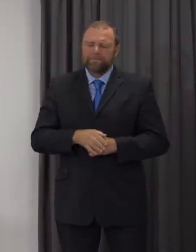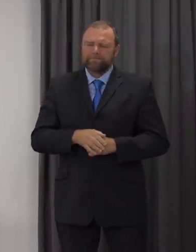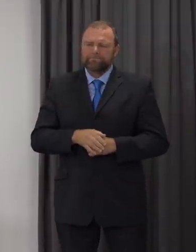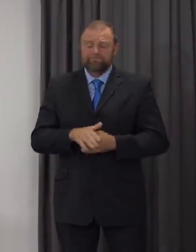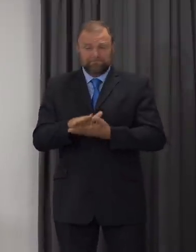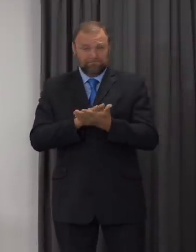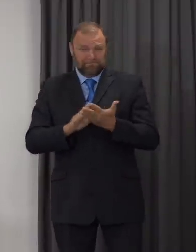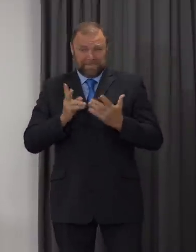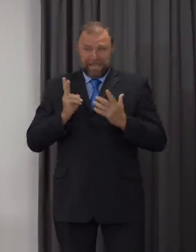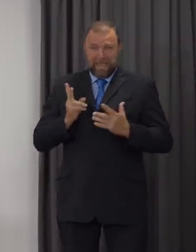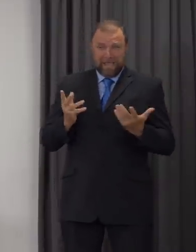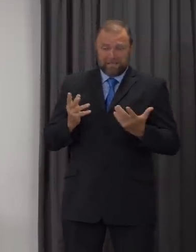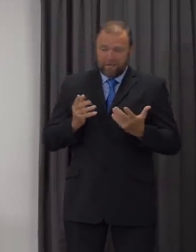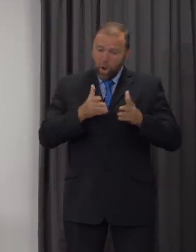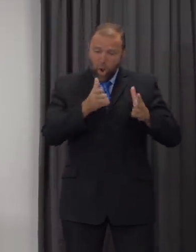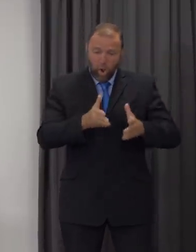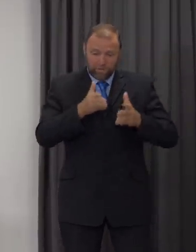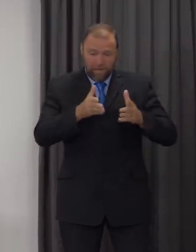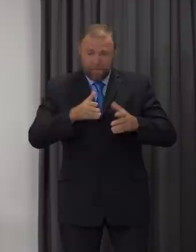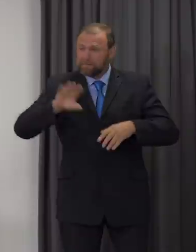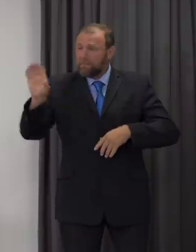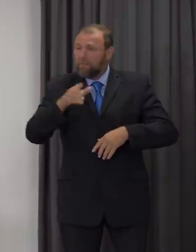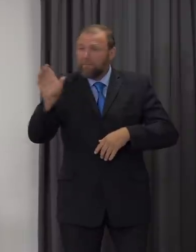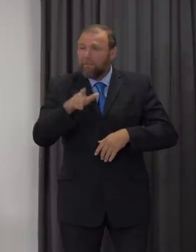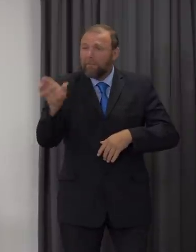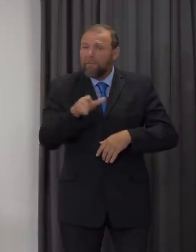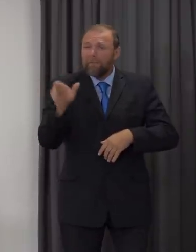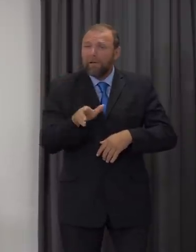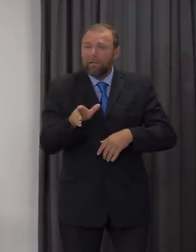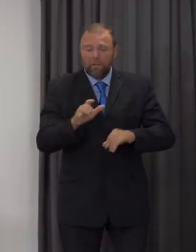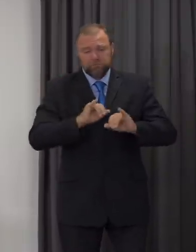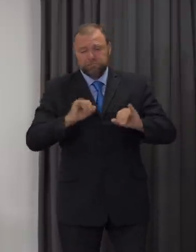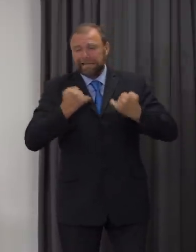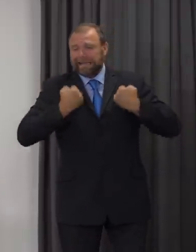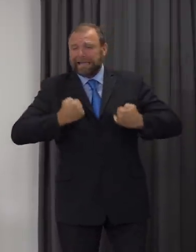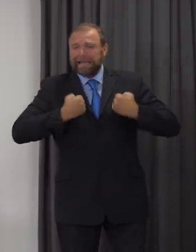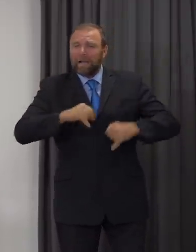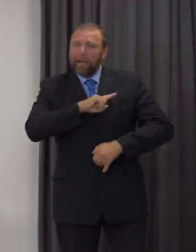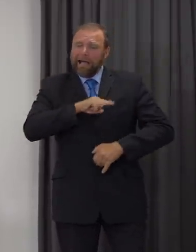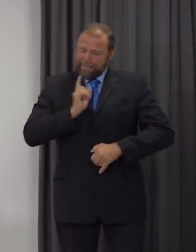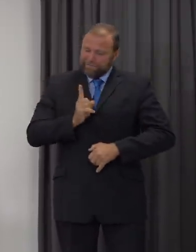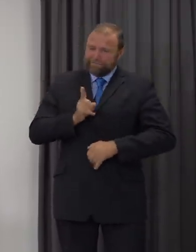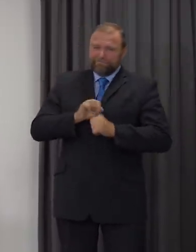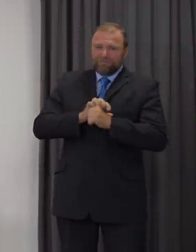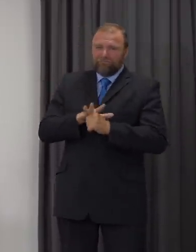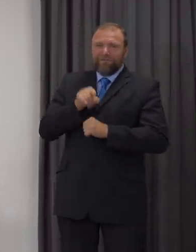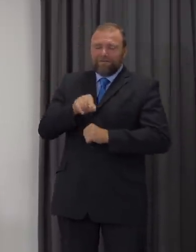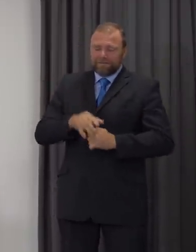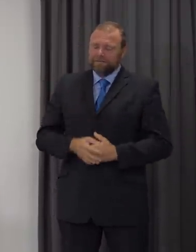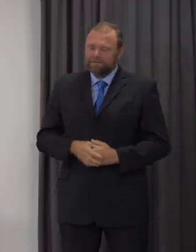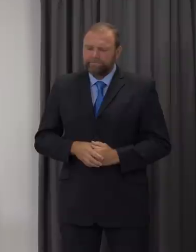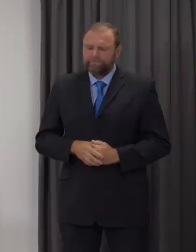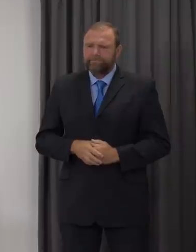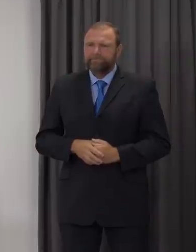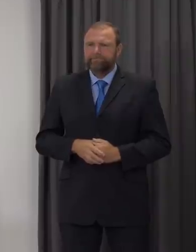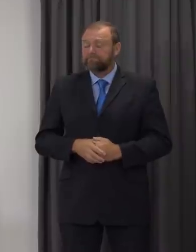admitted to our hospitals with serious illnesses because of this deadly virus. In the